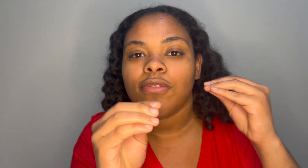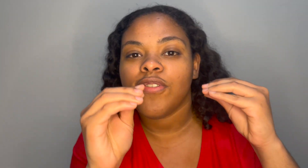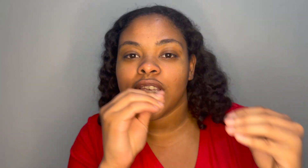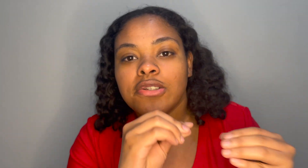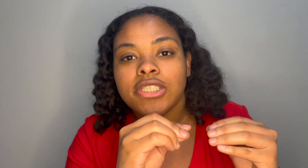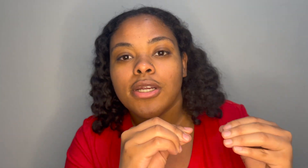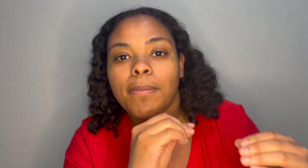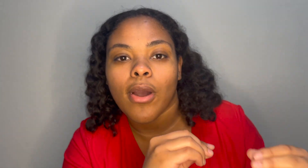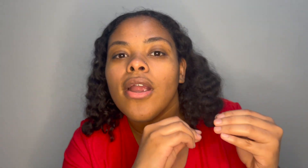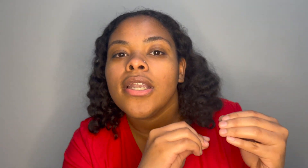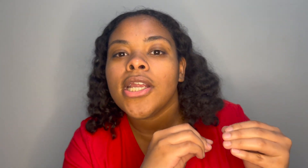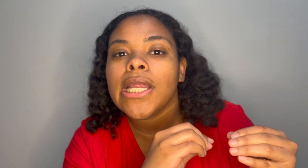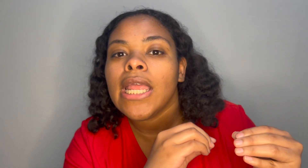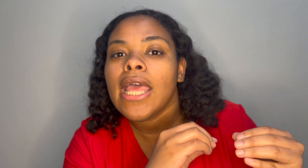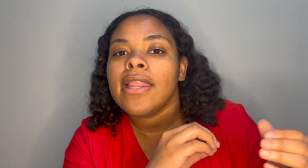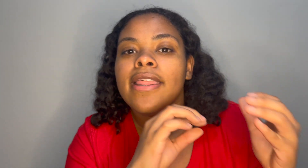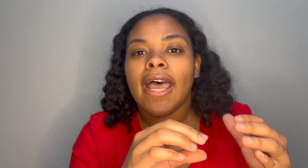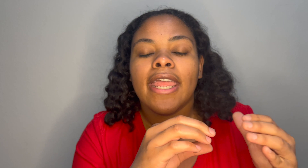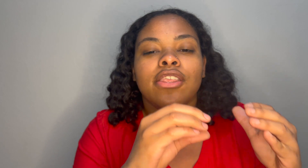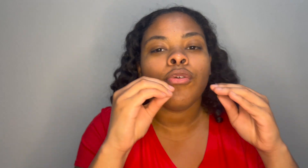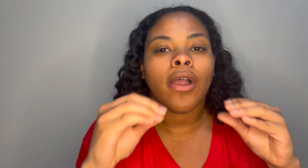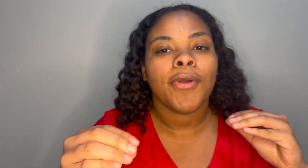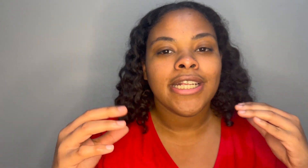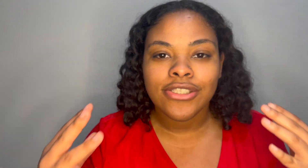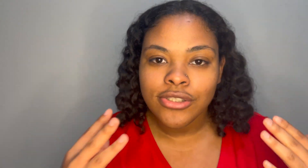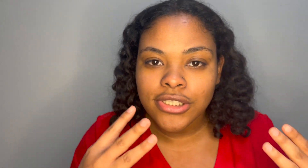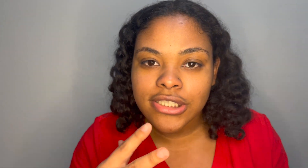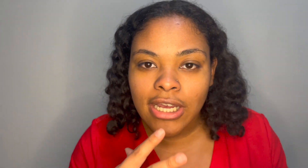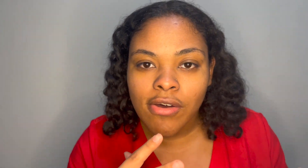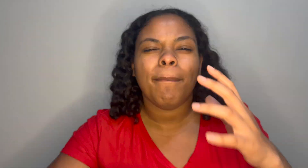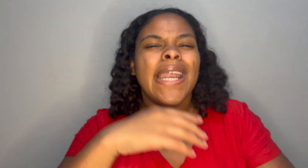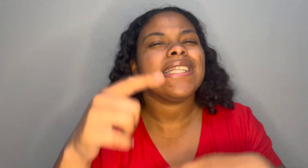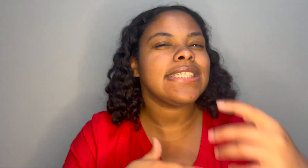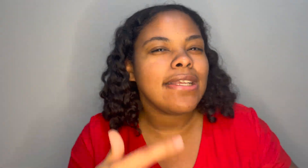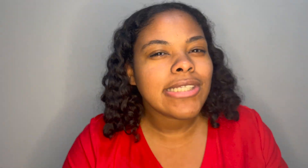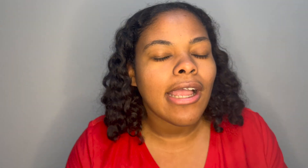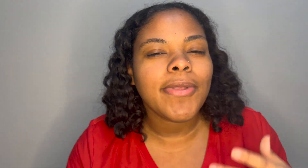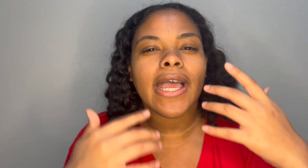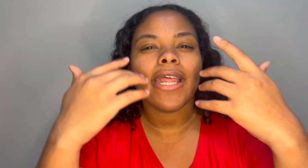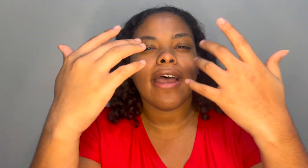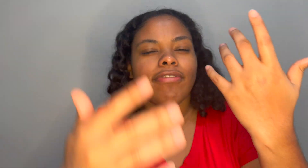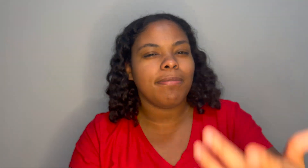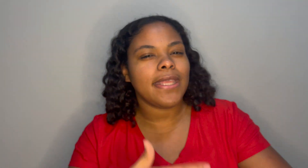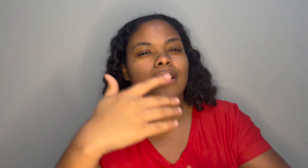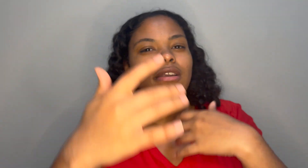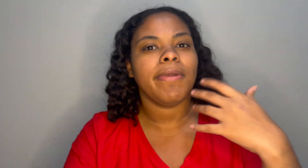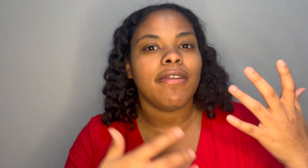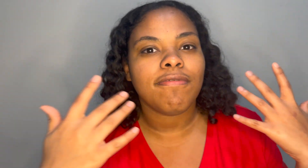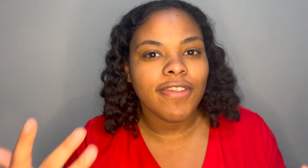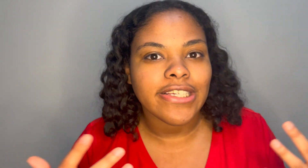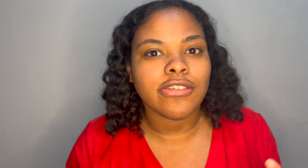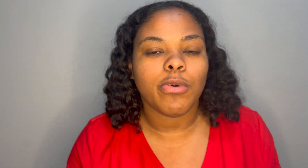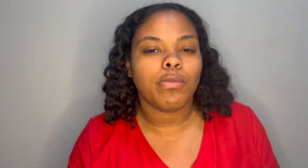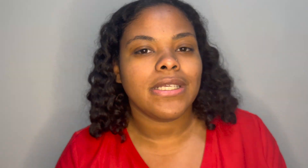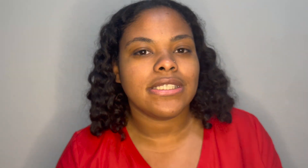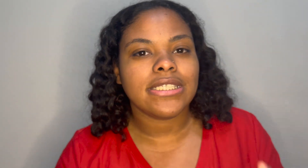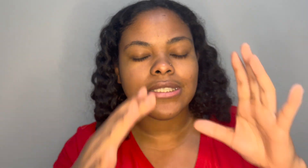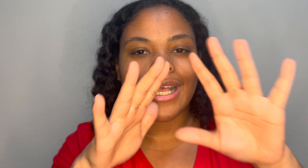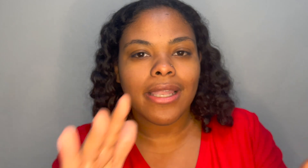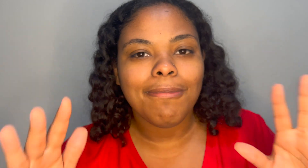future partner that you already do yourself but at the same time you kind of have to be a little bit flexible because this is not like